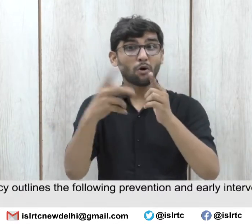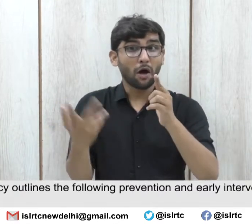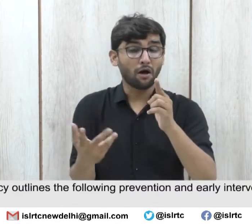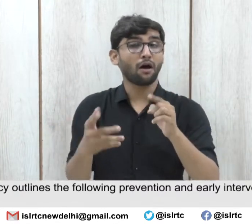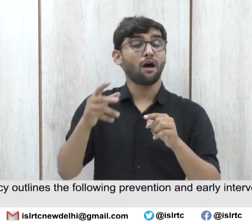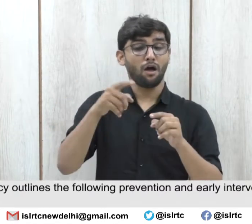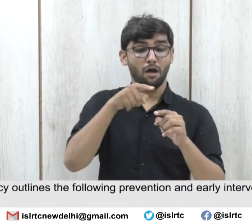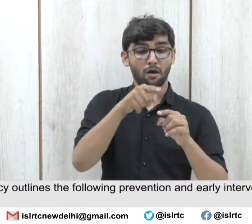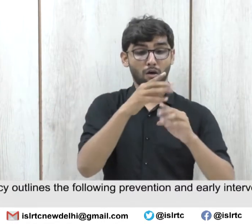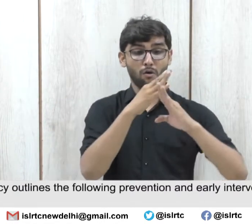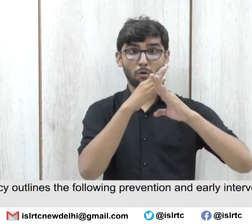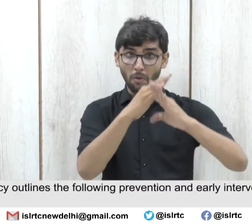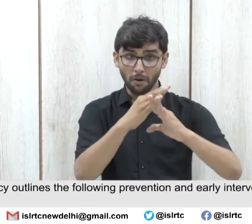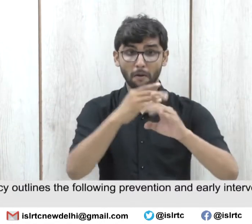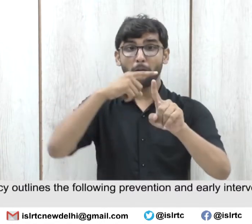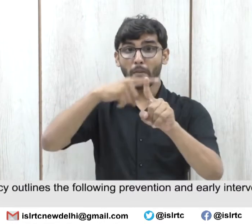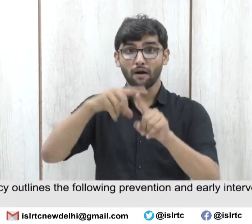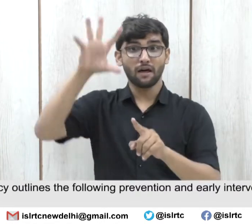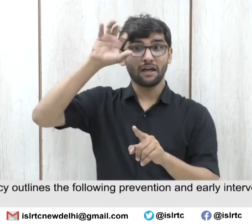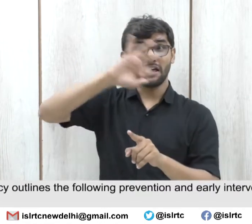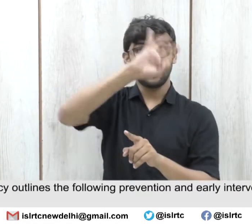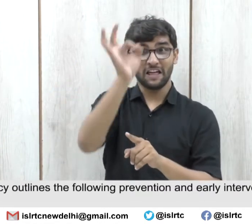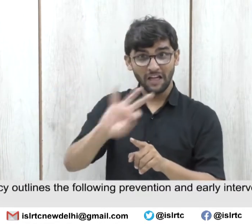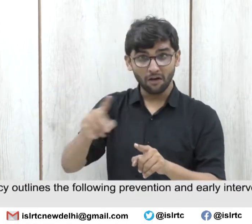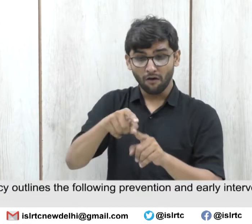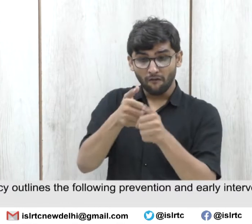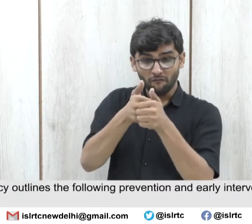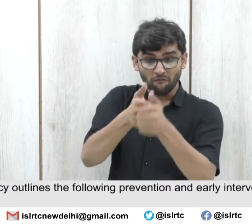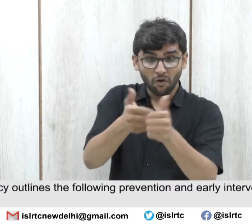prevention and early intervention strategy.